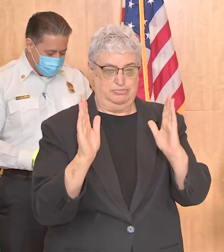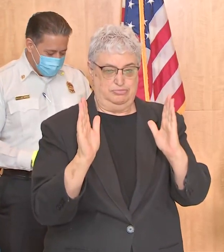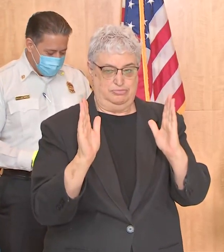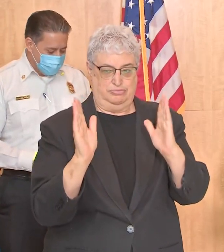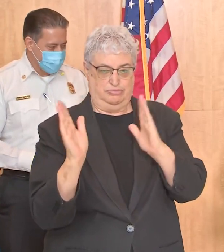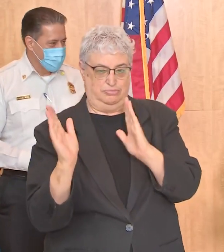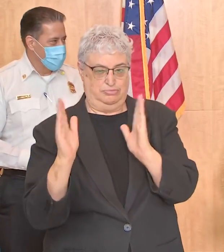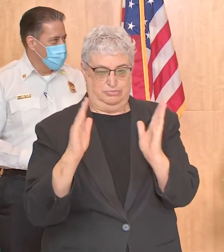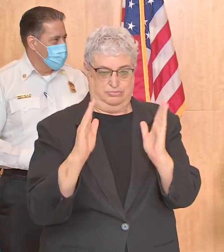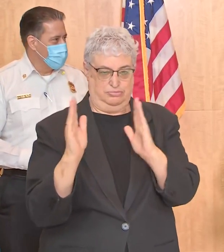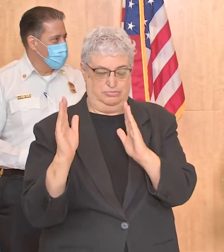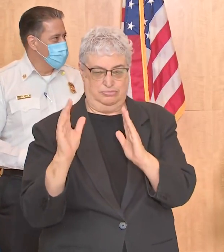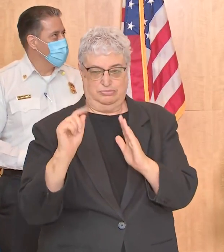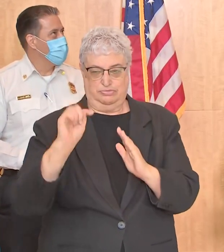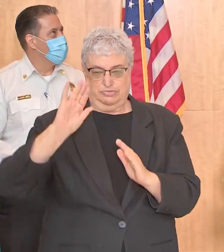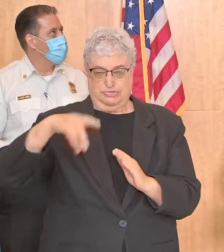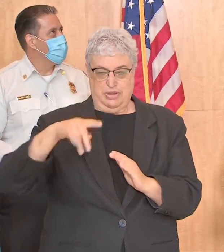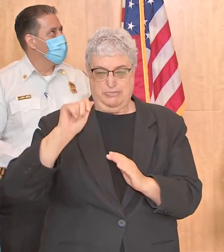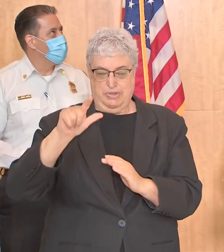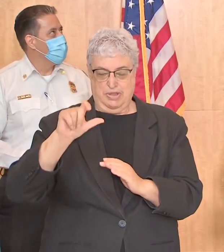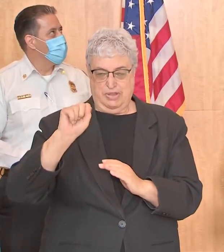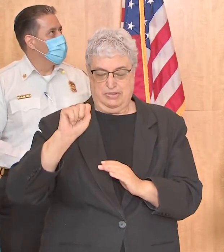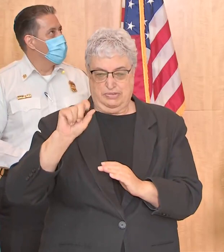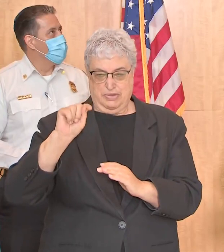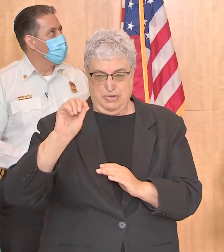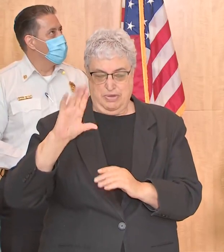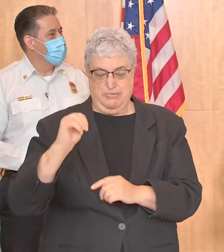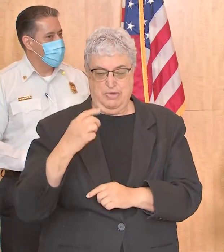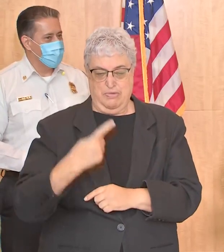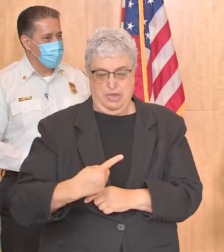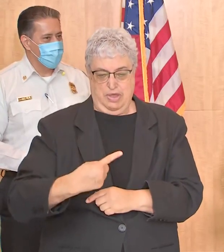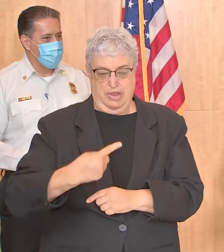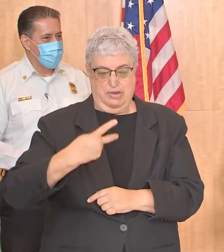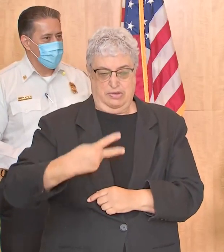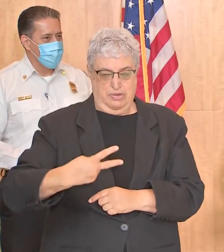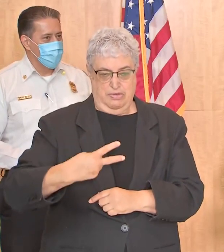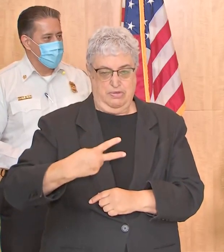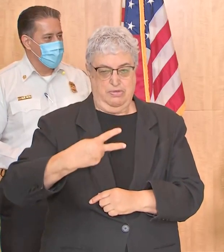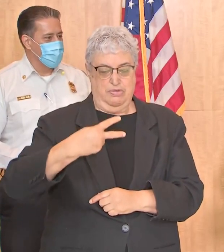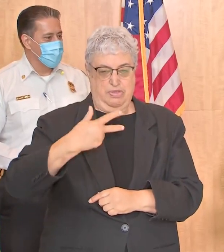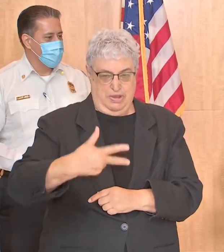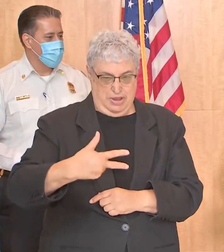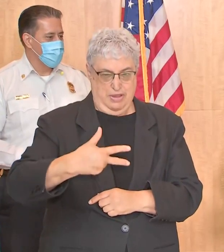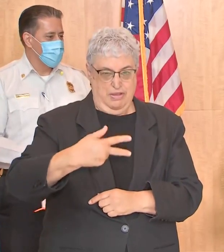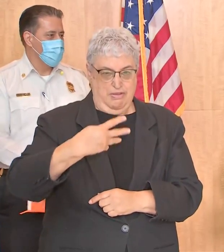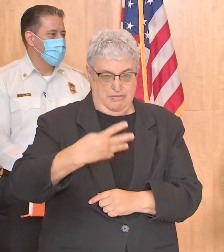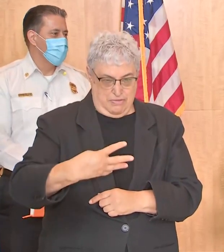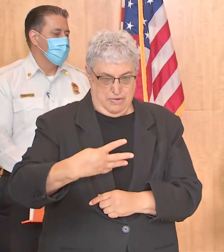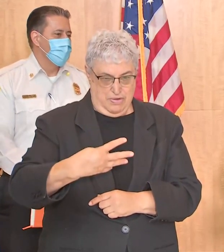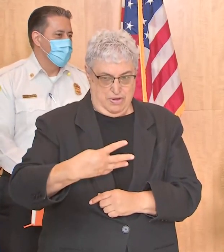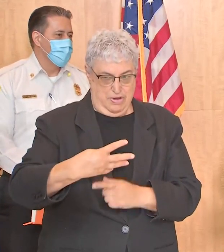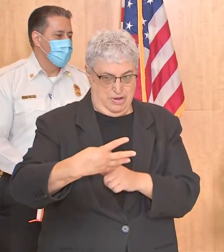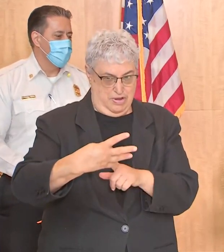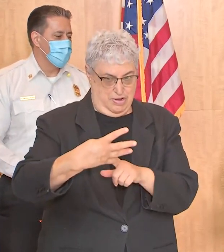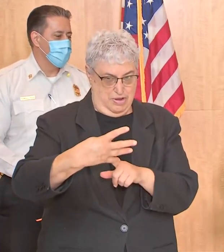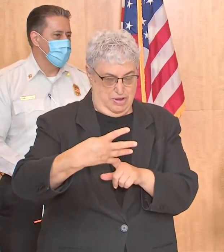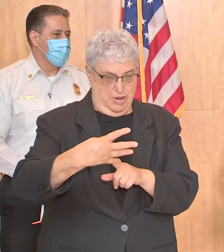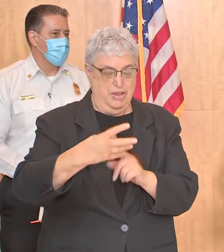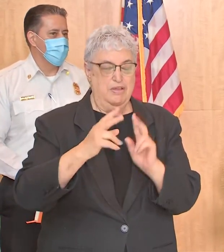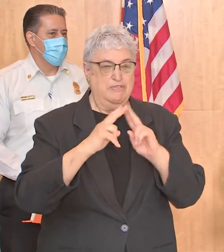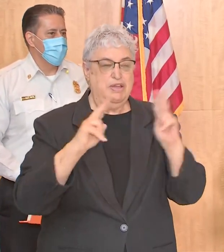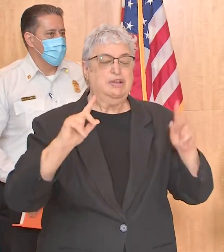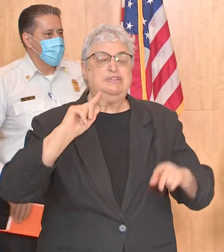from being a tropical storm to a category one now to a cat a category for a very